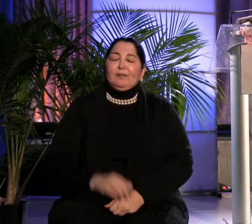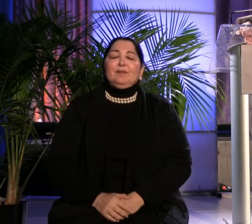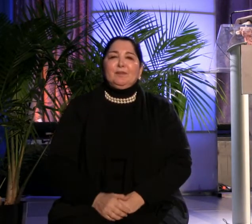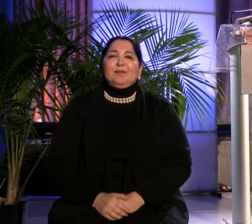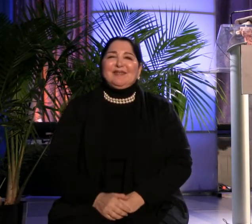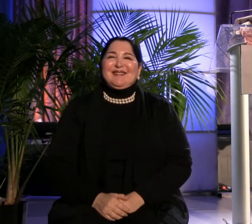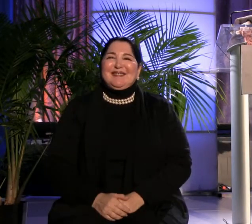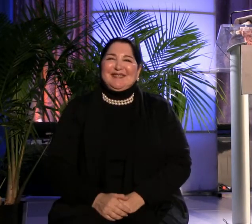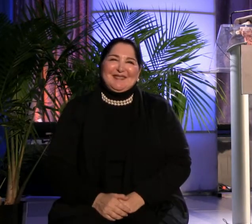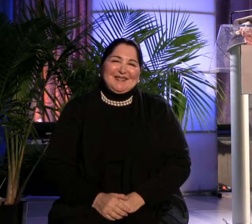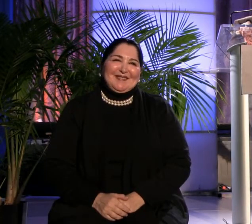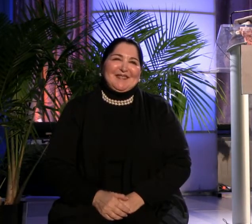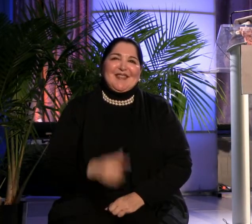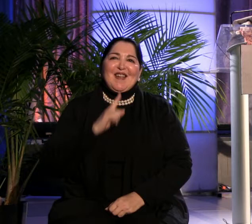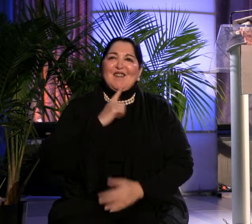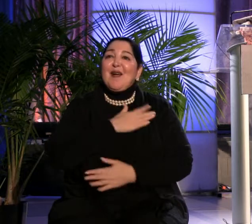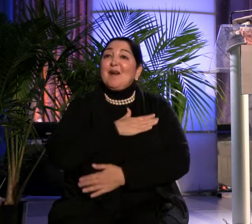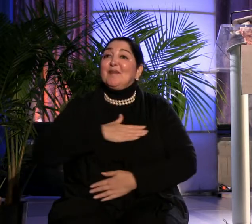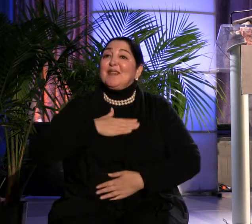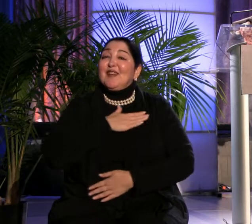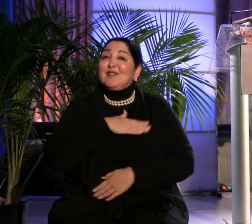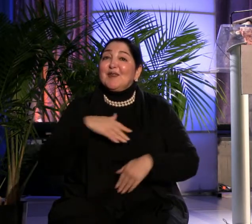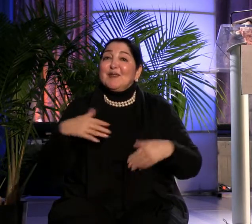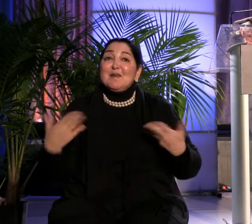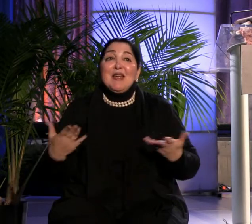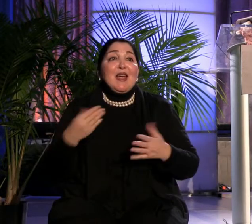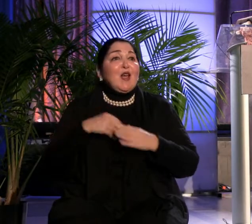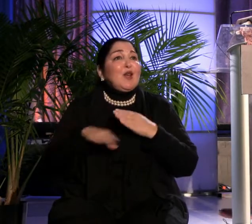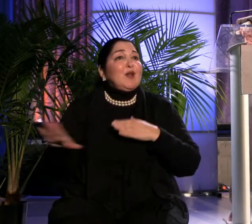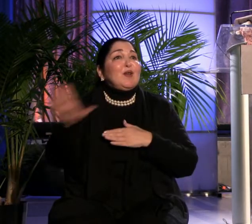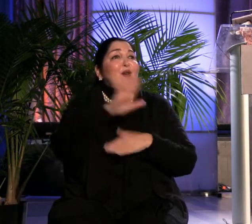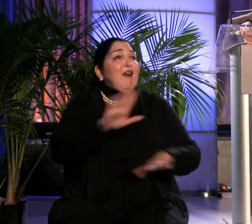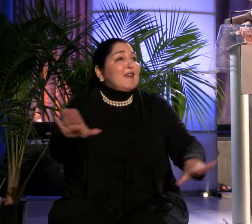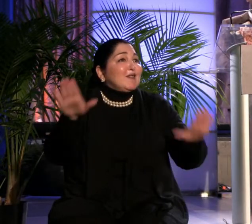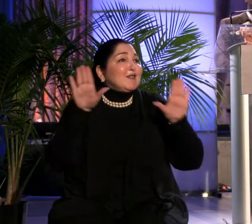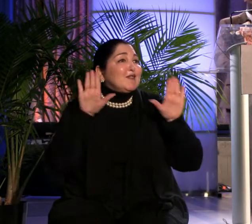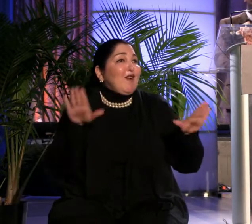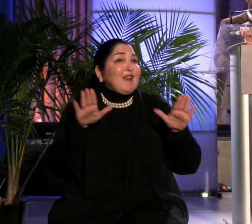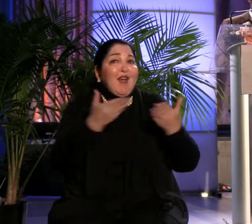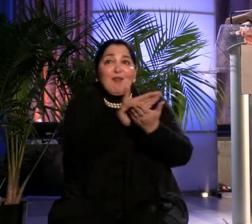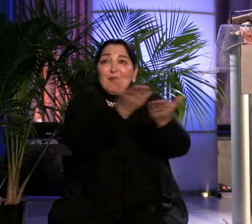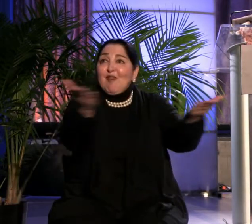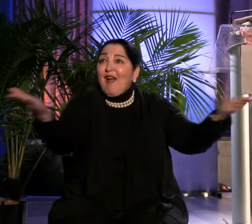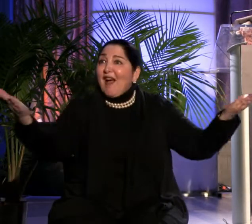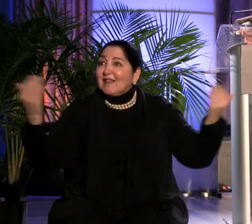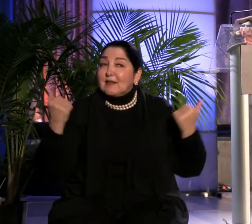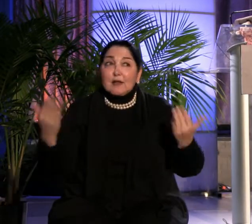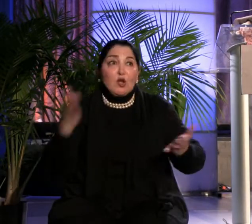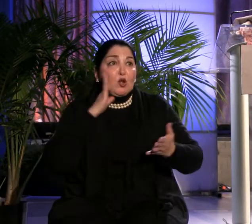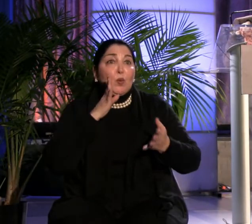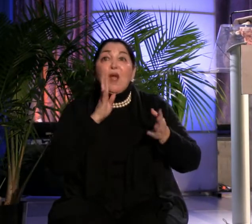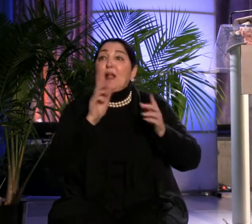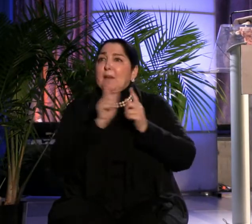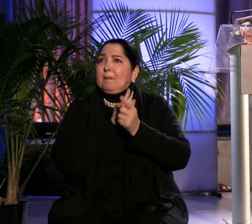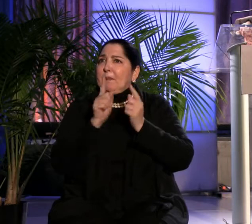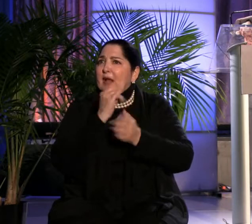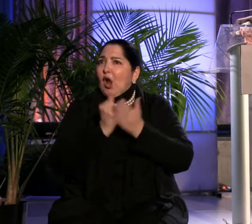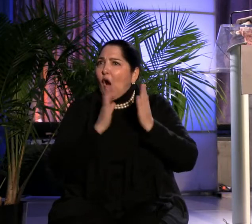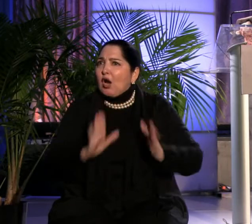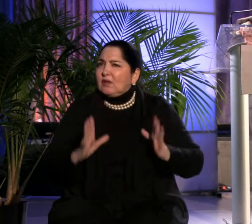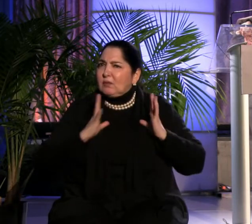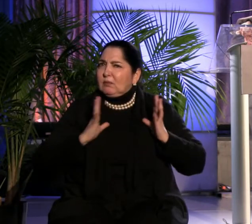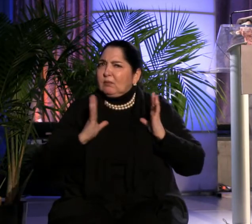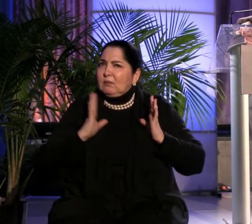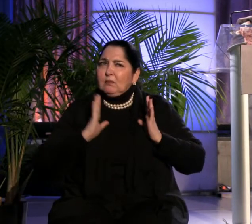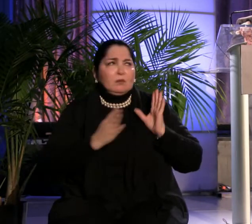So, it is a pleasure to be here in your extraordinary presence. You are about to meet some incredible artists. As